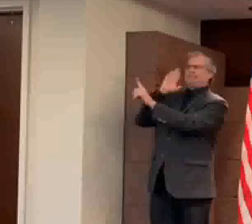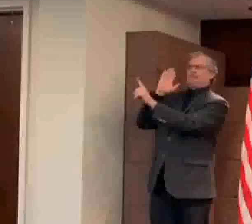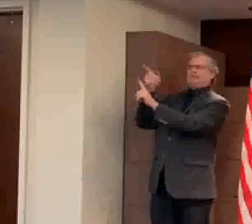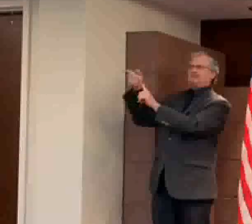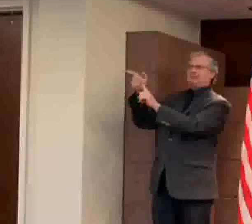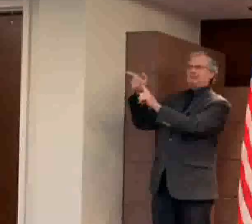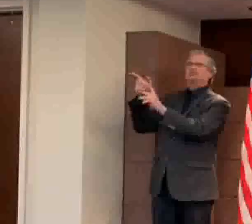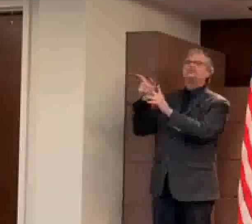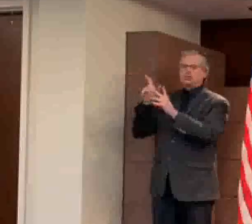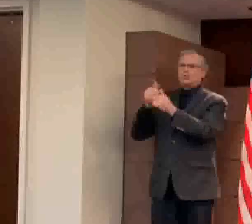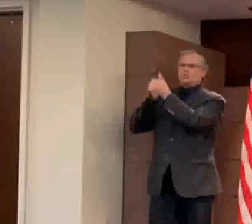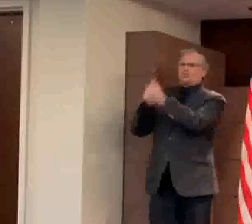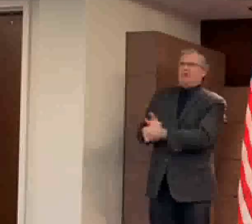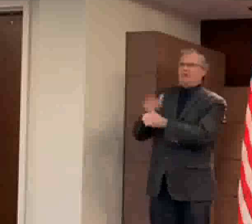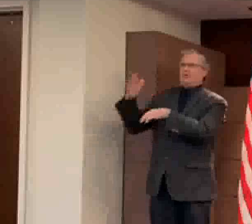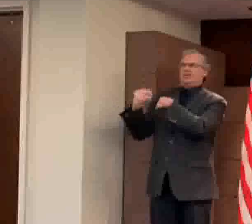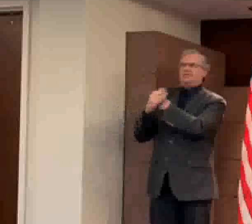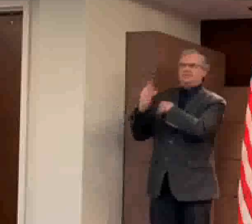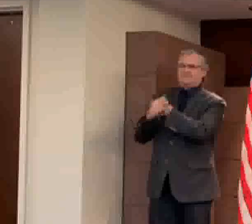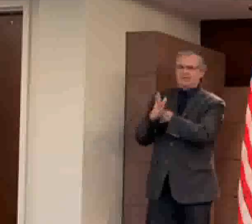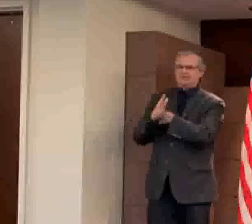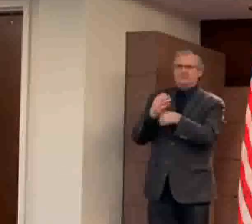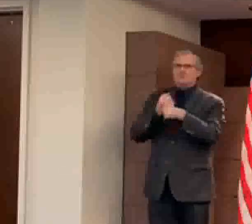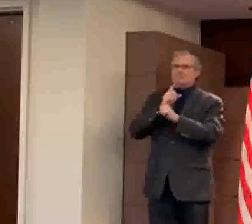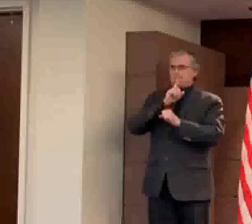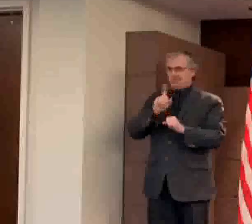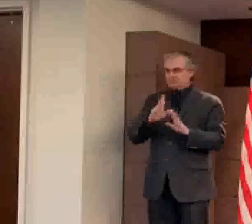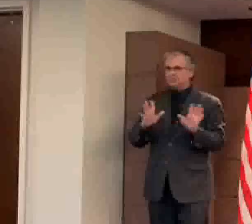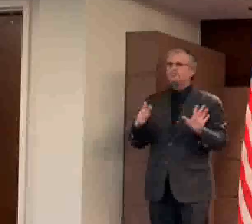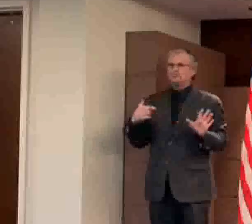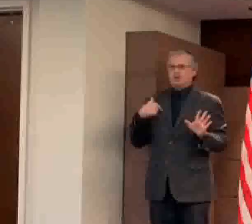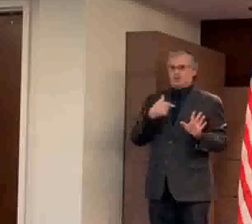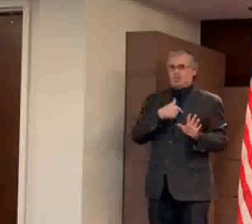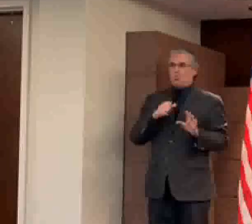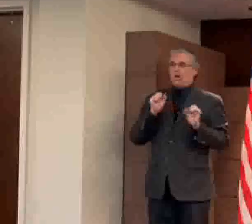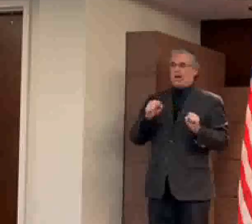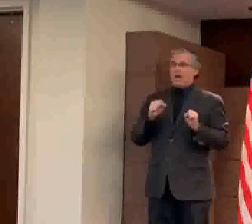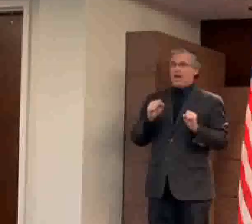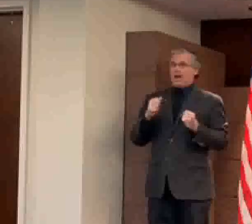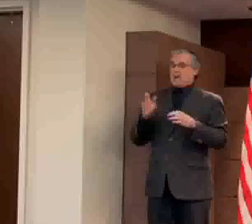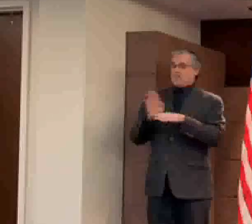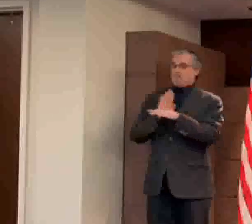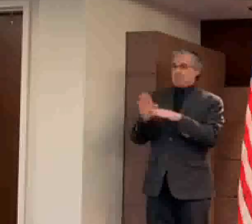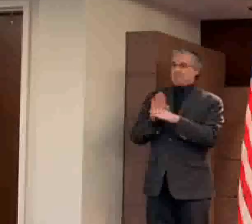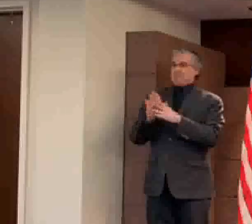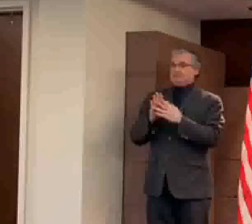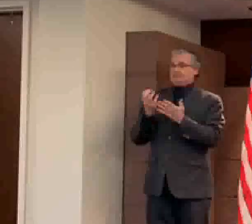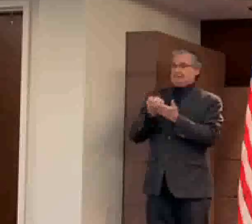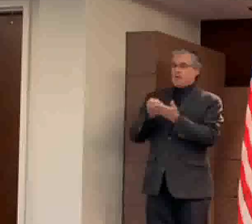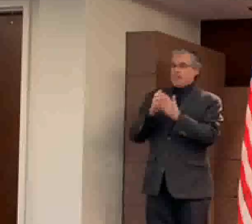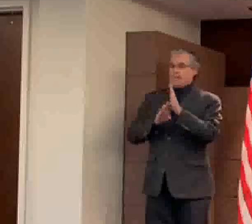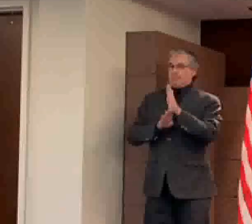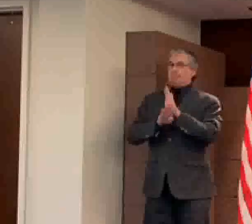this thing short, knowing that our chances of economic recovery are better if we make this painful decision today. right. You're